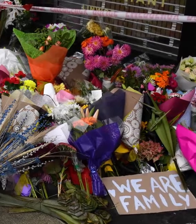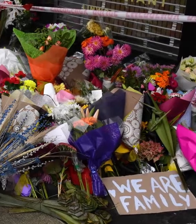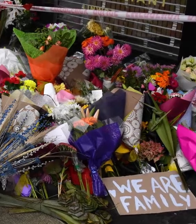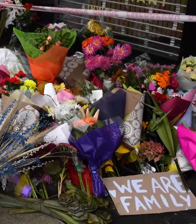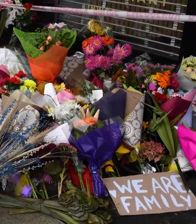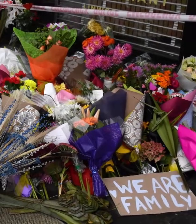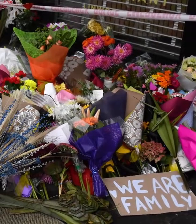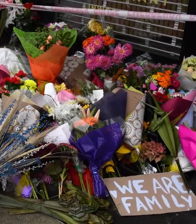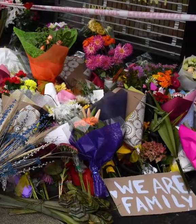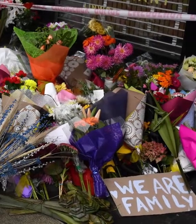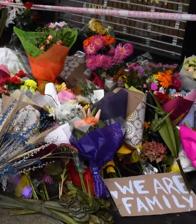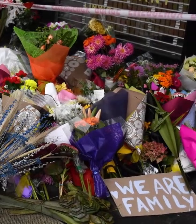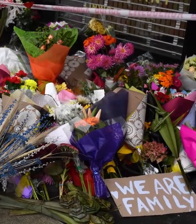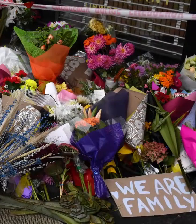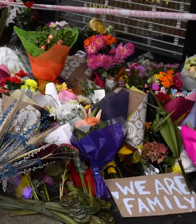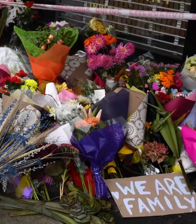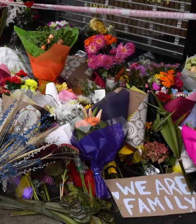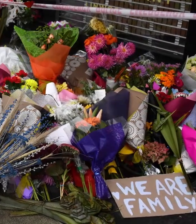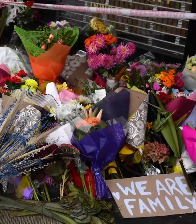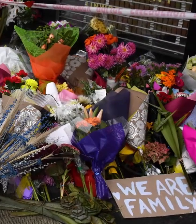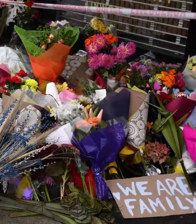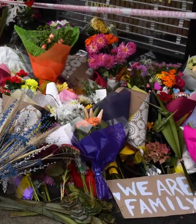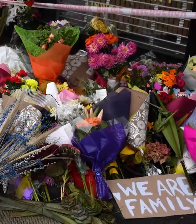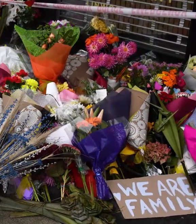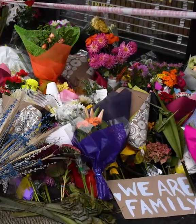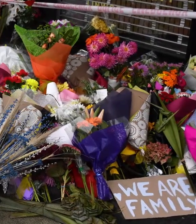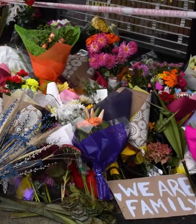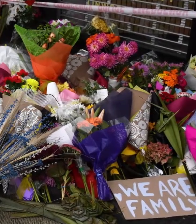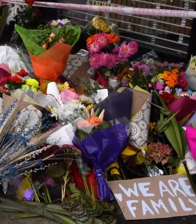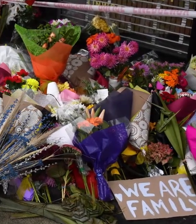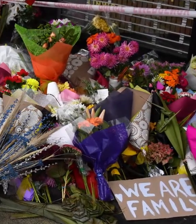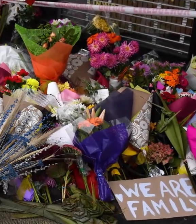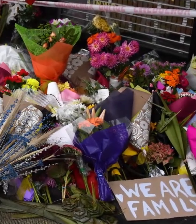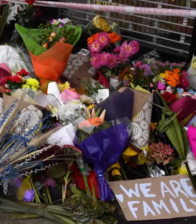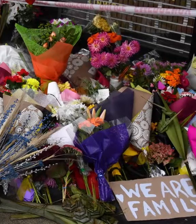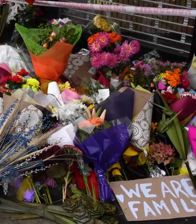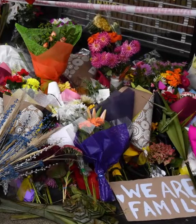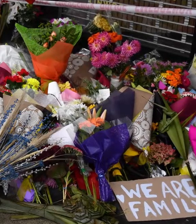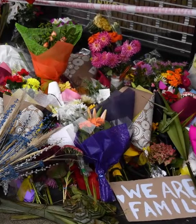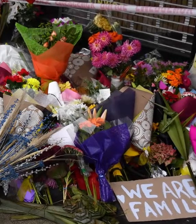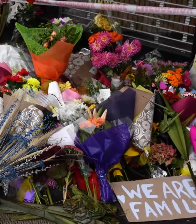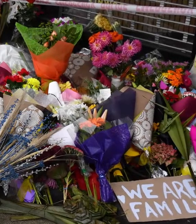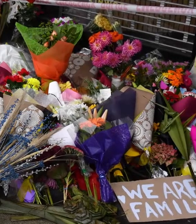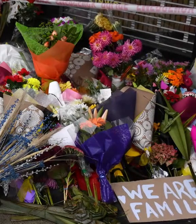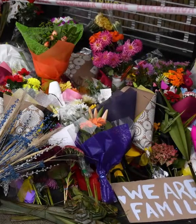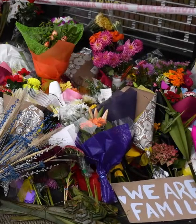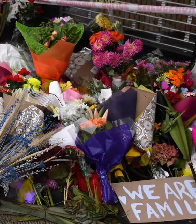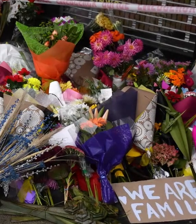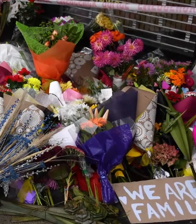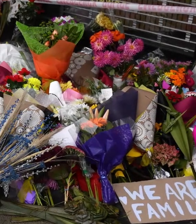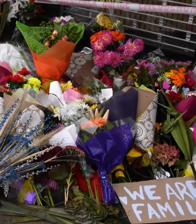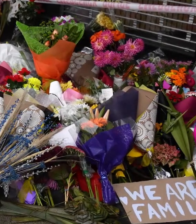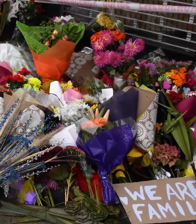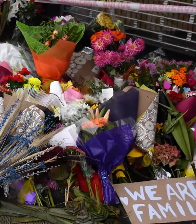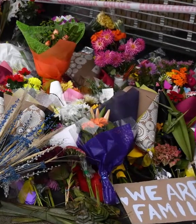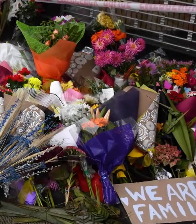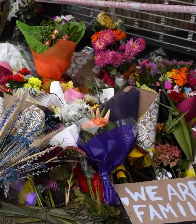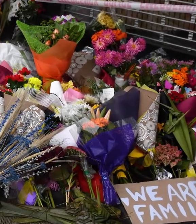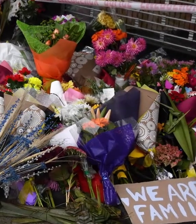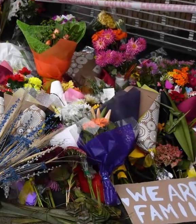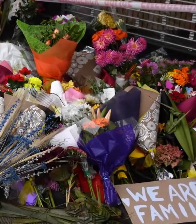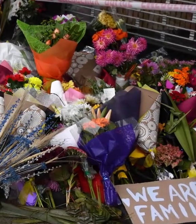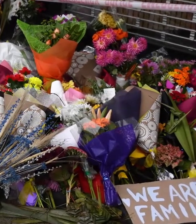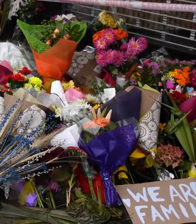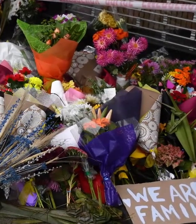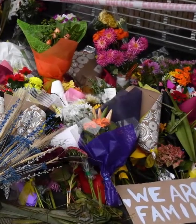discussion. There are a couple of specific items that I wish to discuss directly. Gun policy is one of them. But yes,